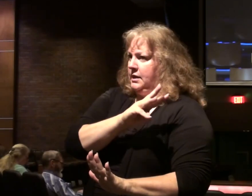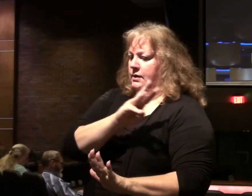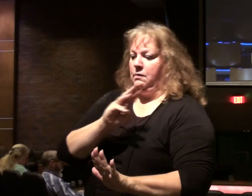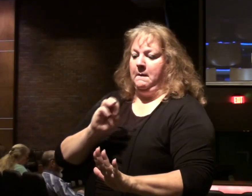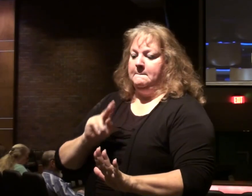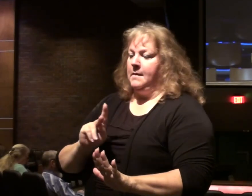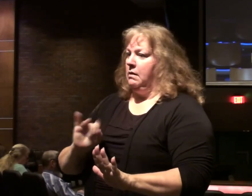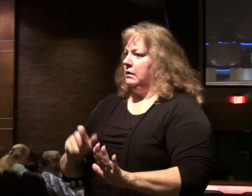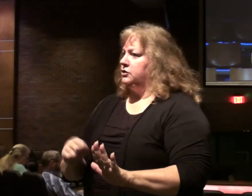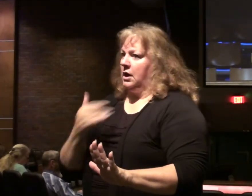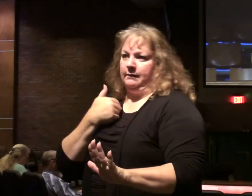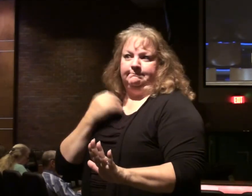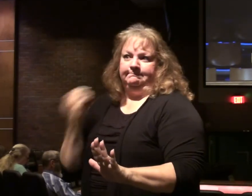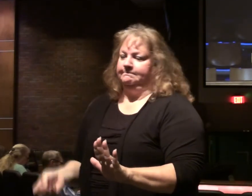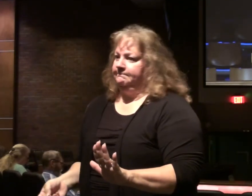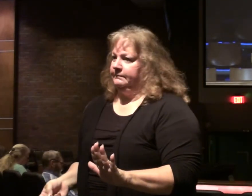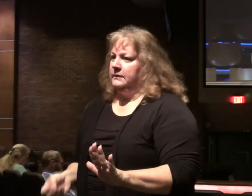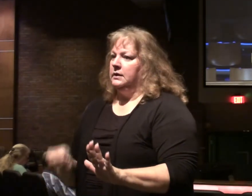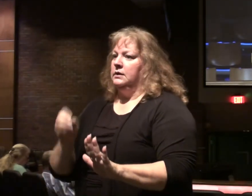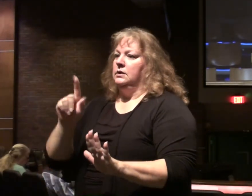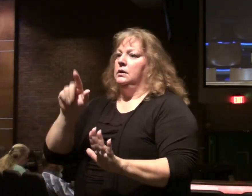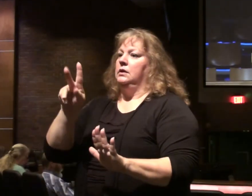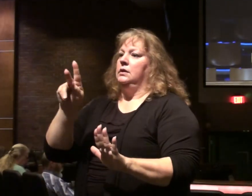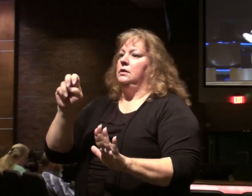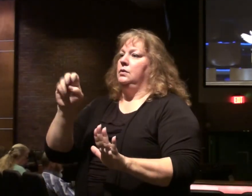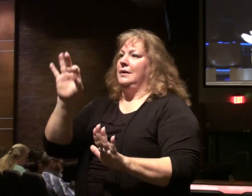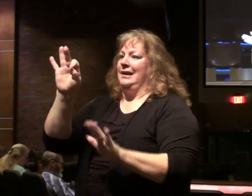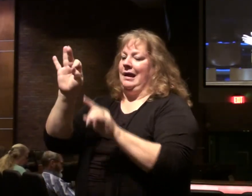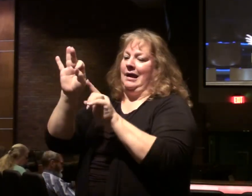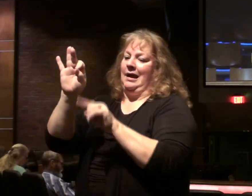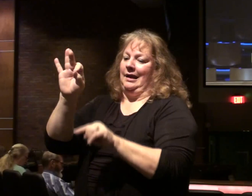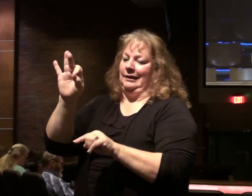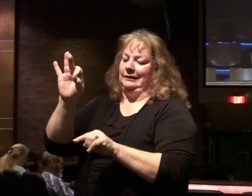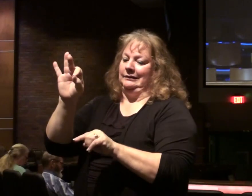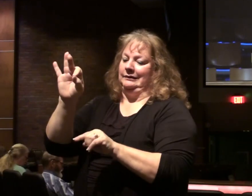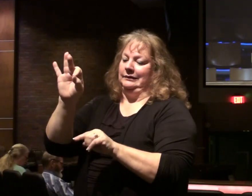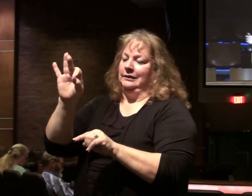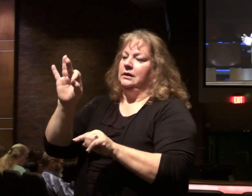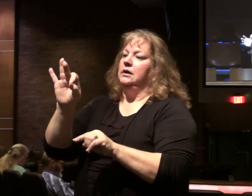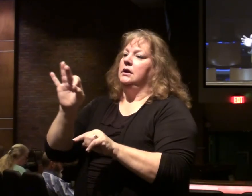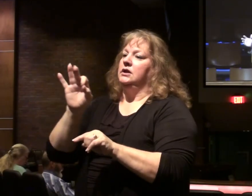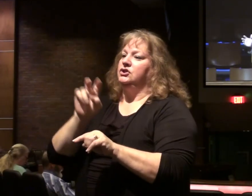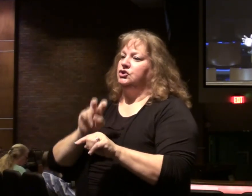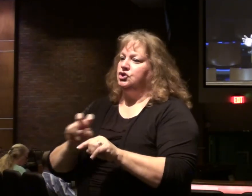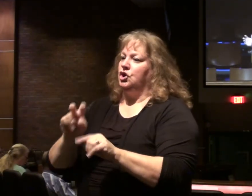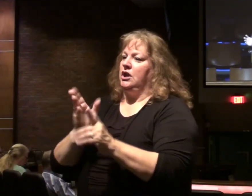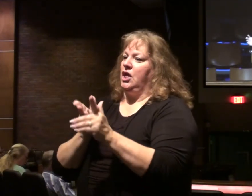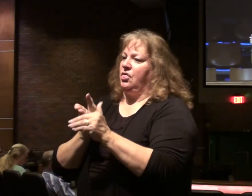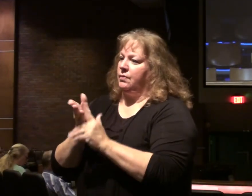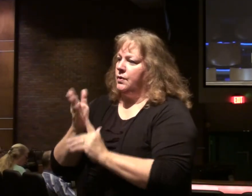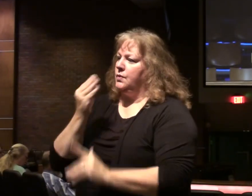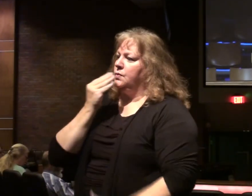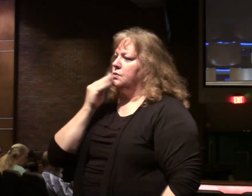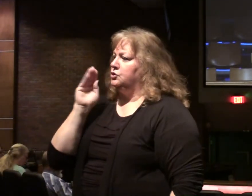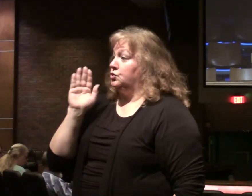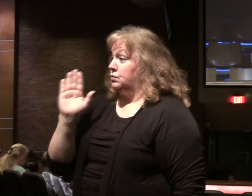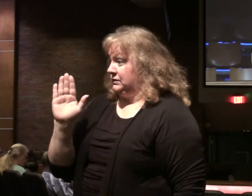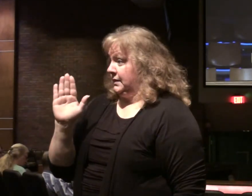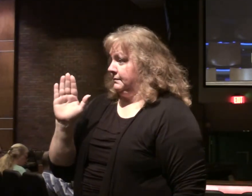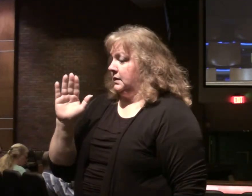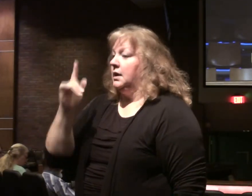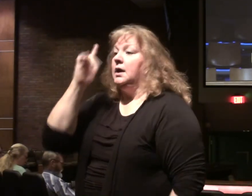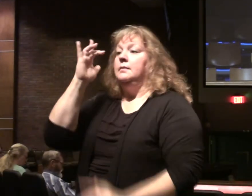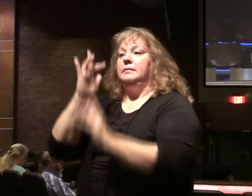called this section from Luke 9 to 51, and most of chapter 19, the journey to Jerusalem. Because